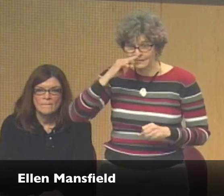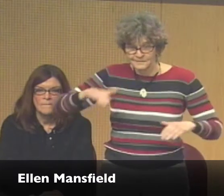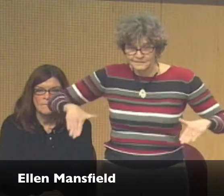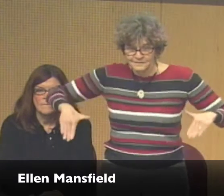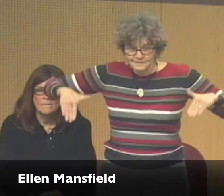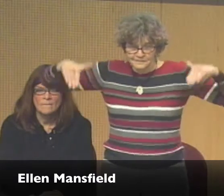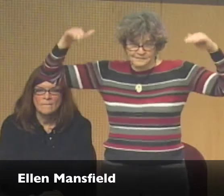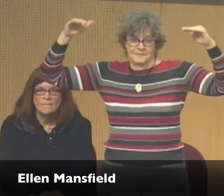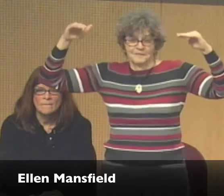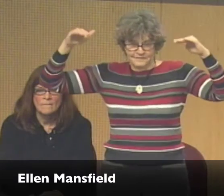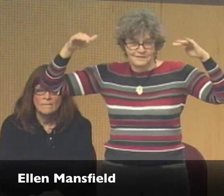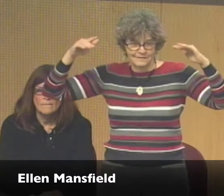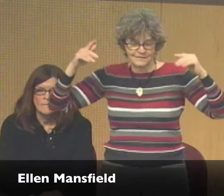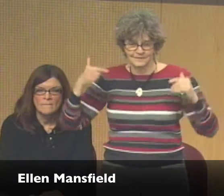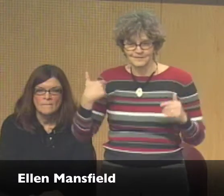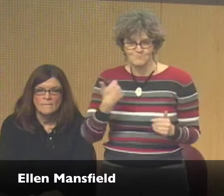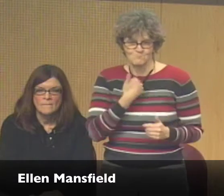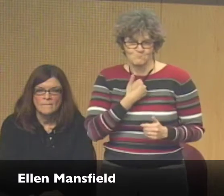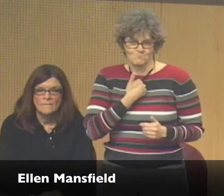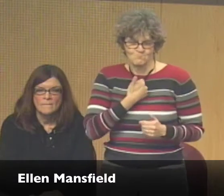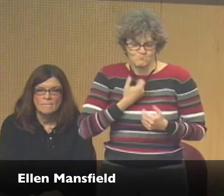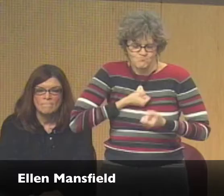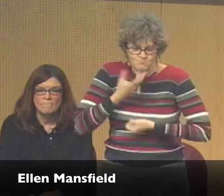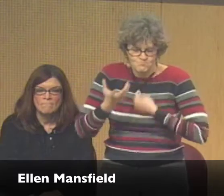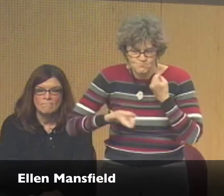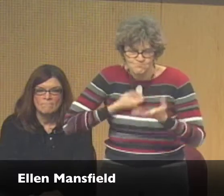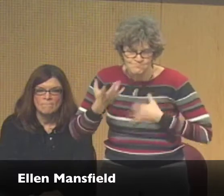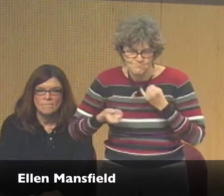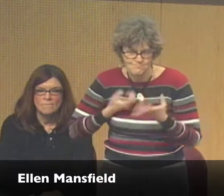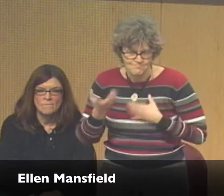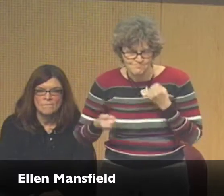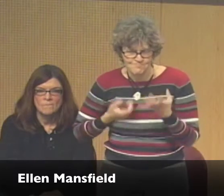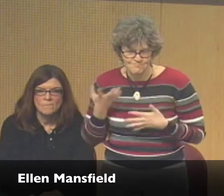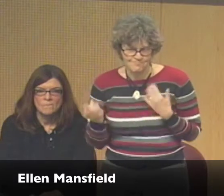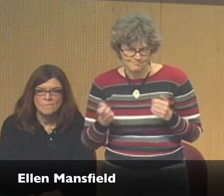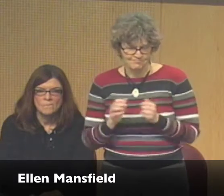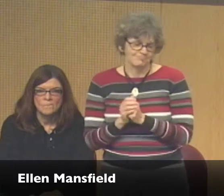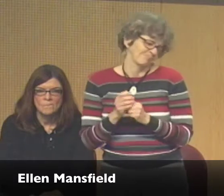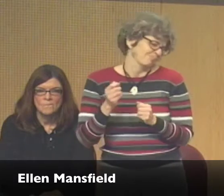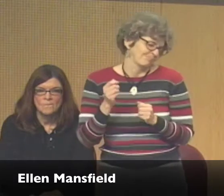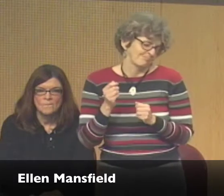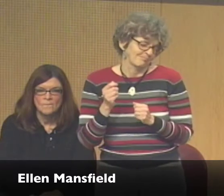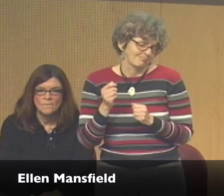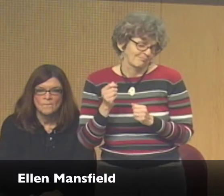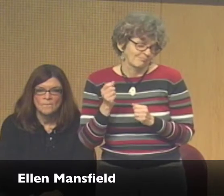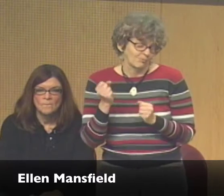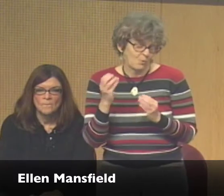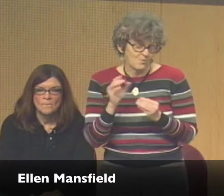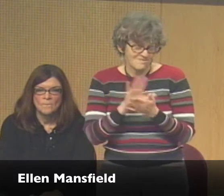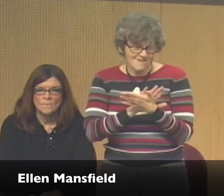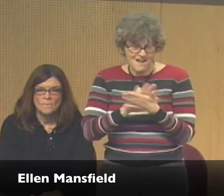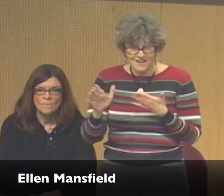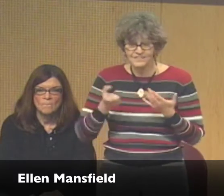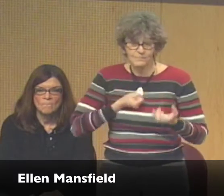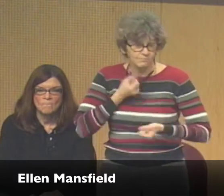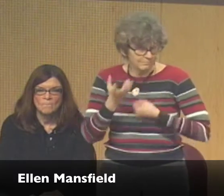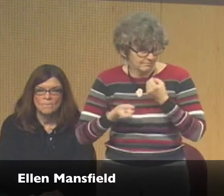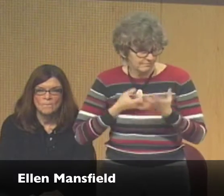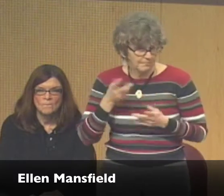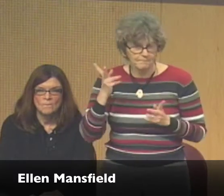or four years ago, my children had a tainted adulthood. They left the nest. And then I really started expressing myself through art in a different way. So it's